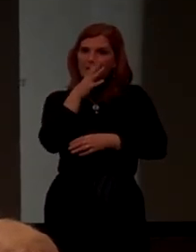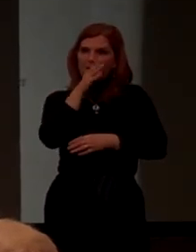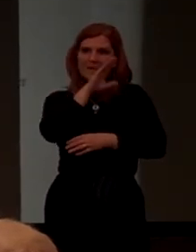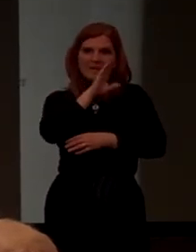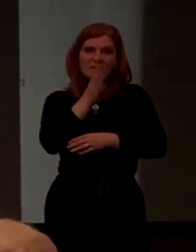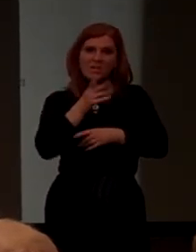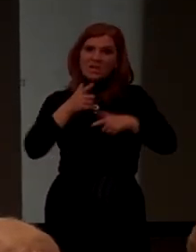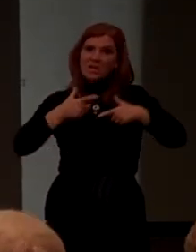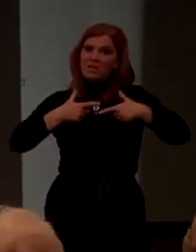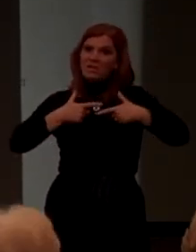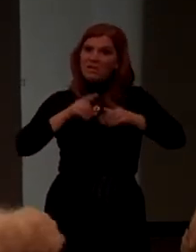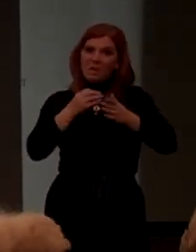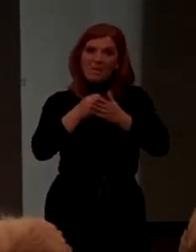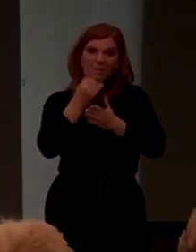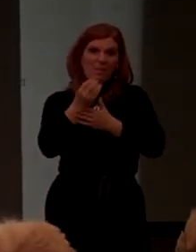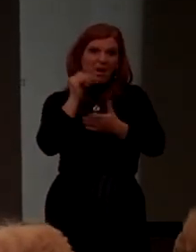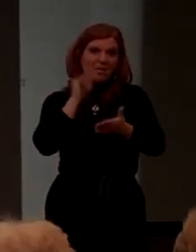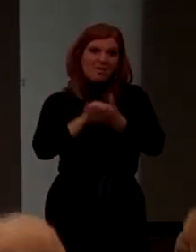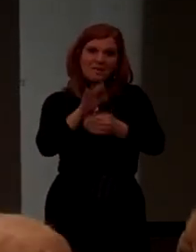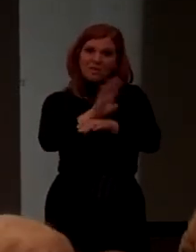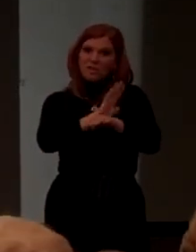never let me borrow that chocolate milk.